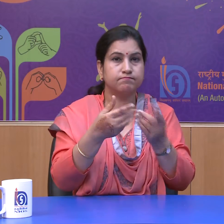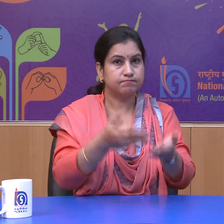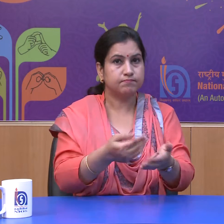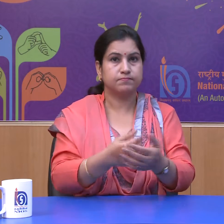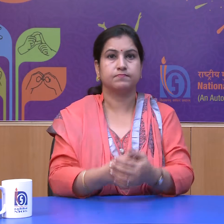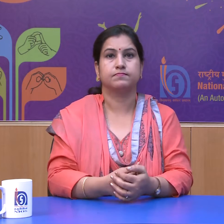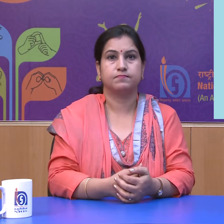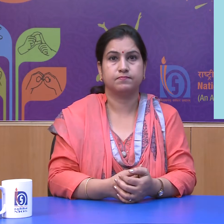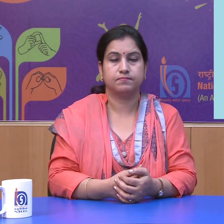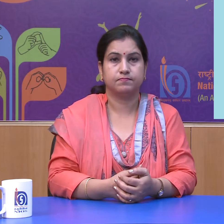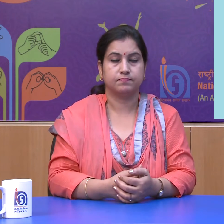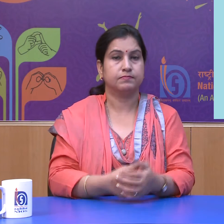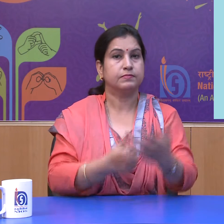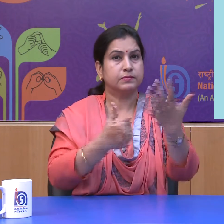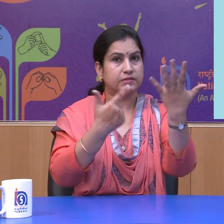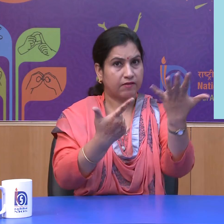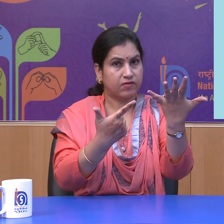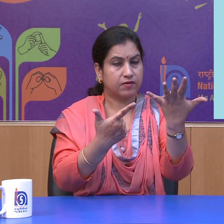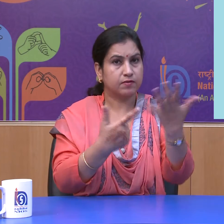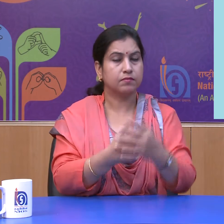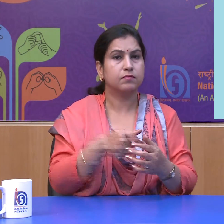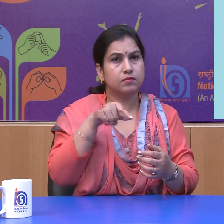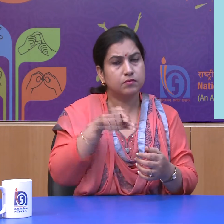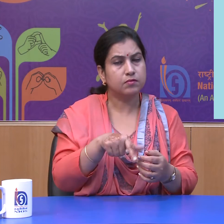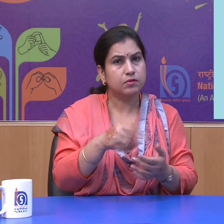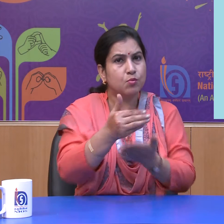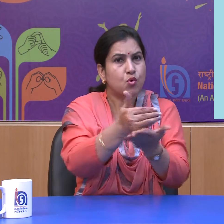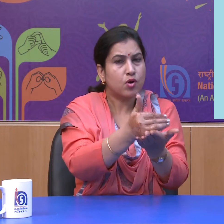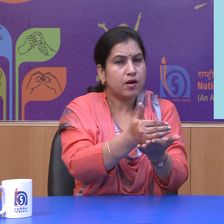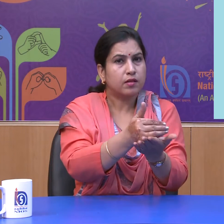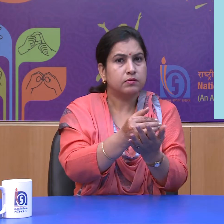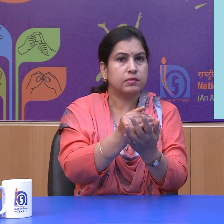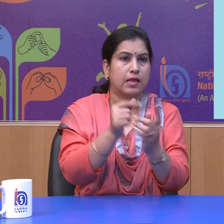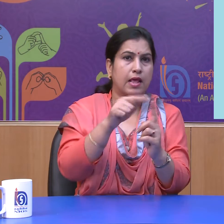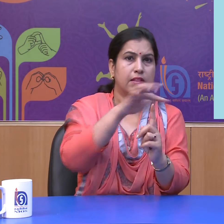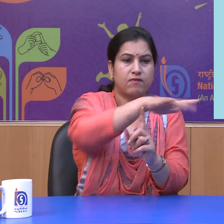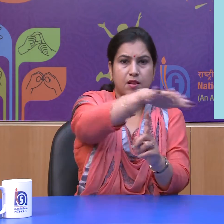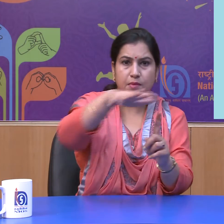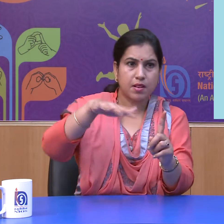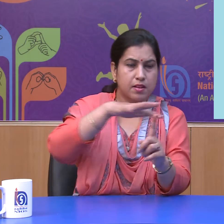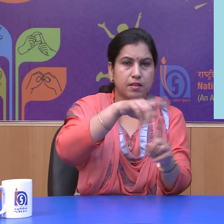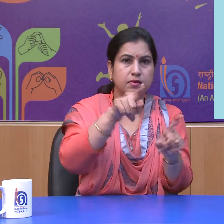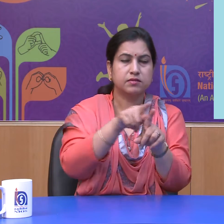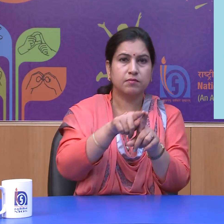Number 7 is to protect the environment like forests,